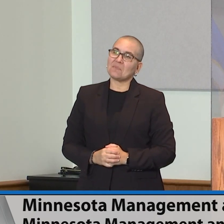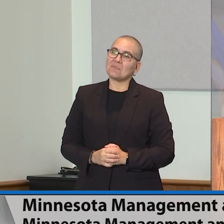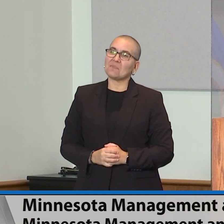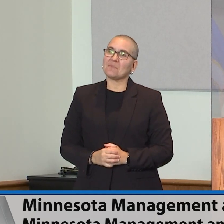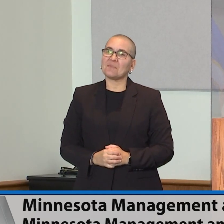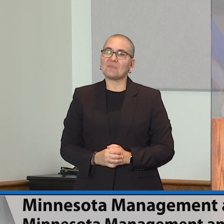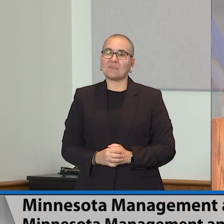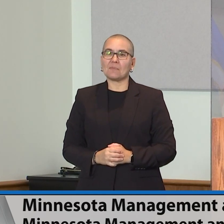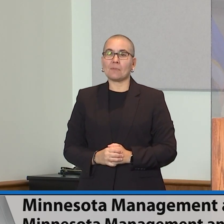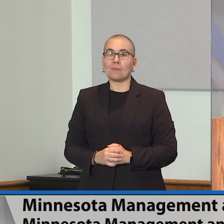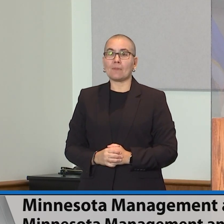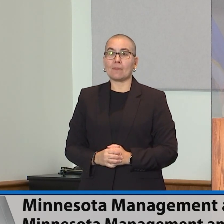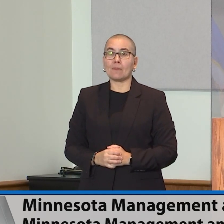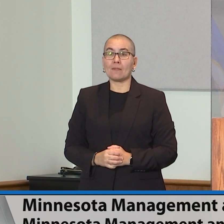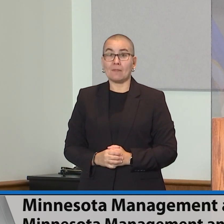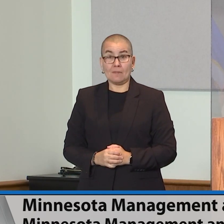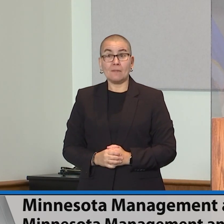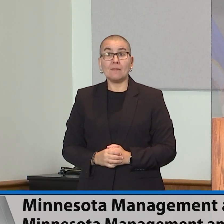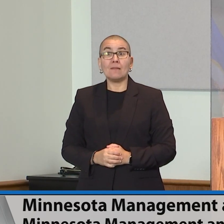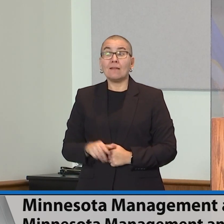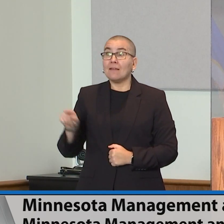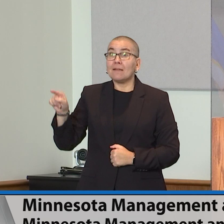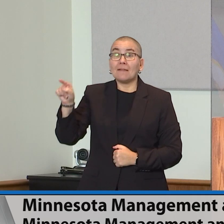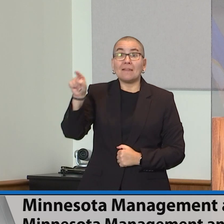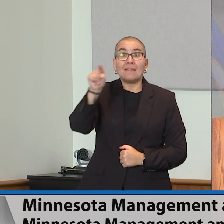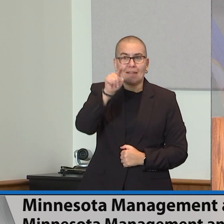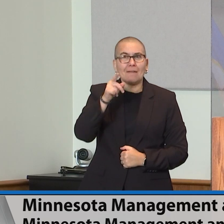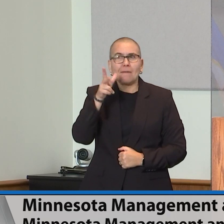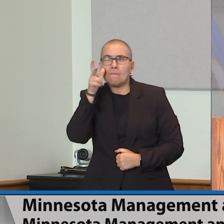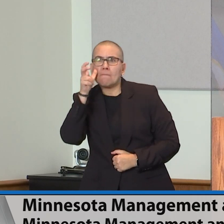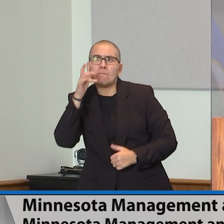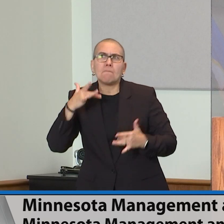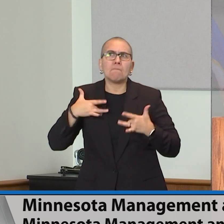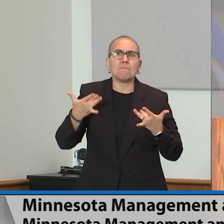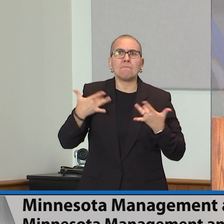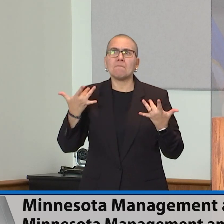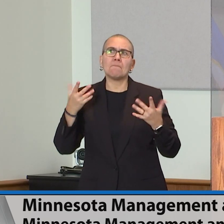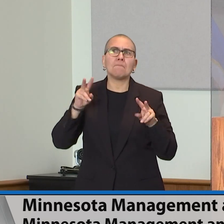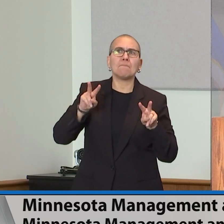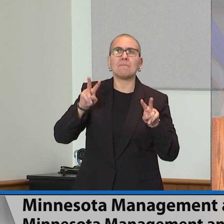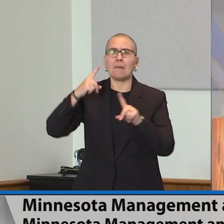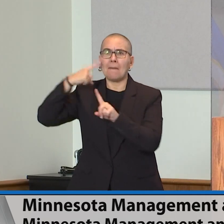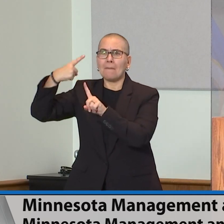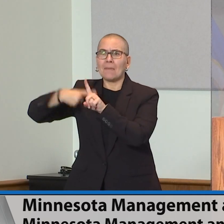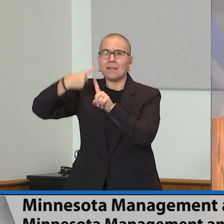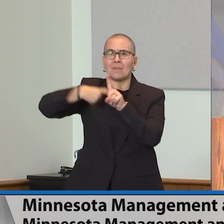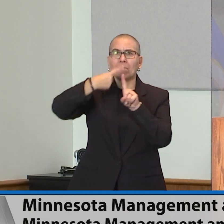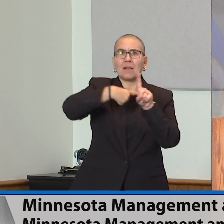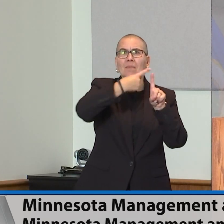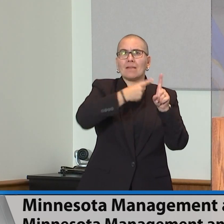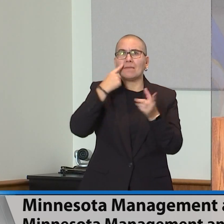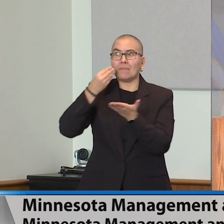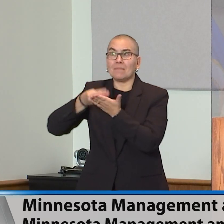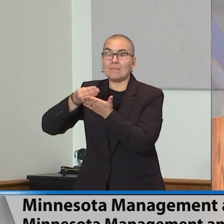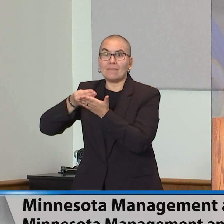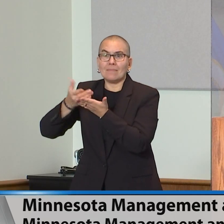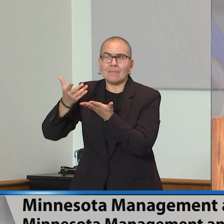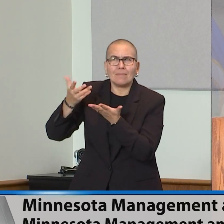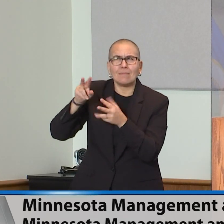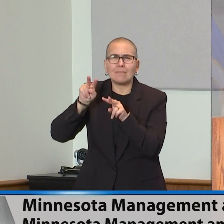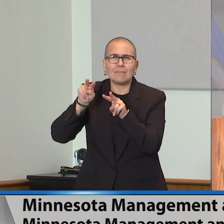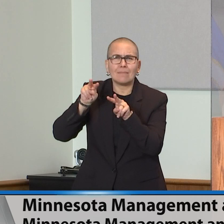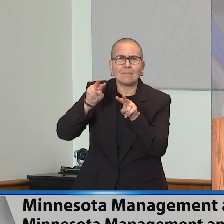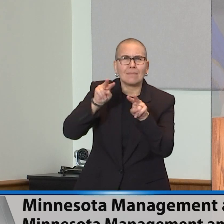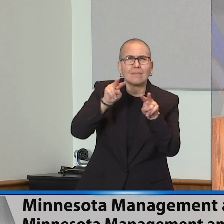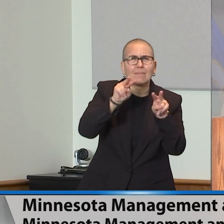Many of you have been following the good news contained in our monthly revenue reports. For many months now, we've seen revenue